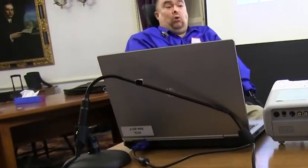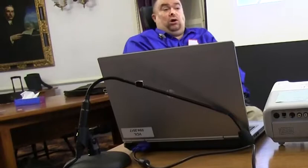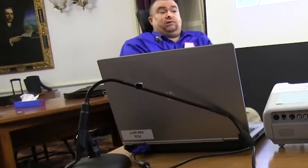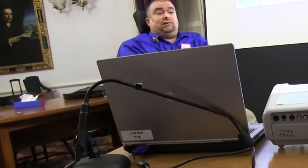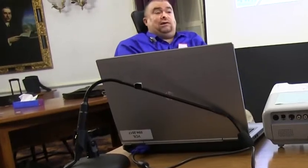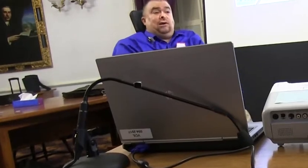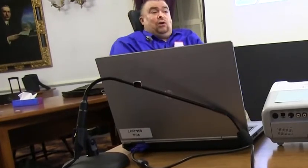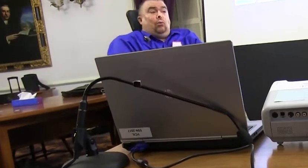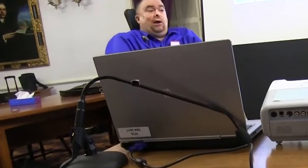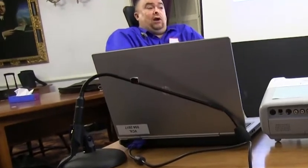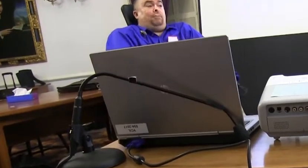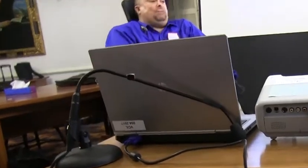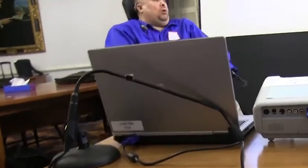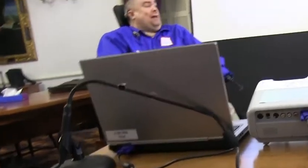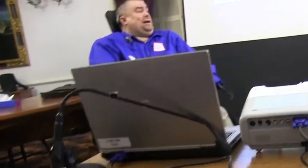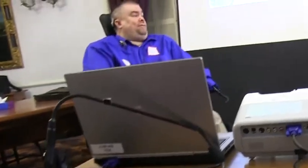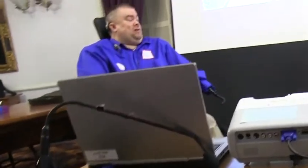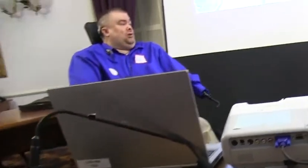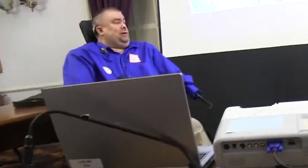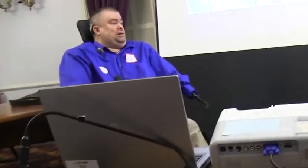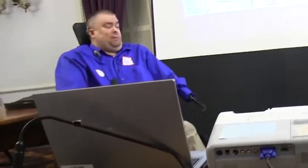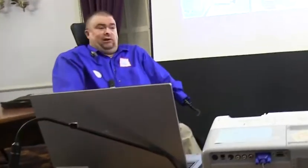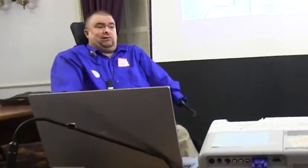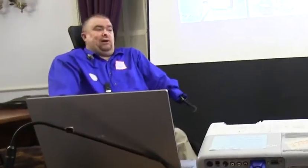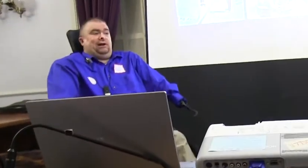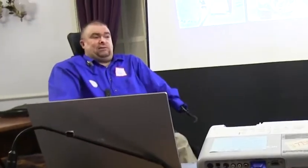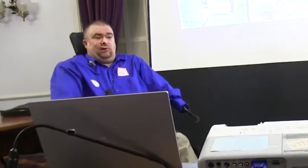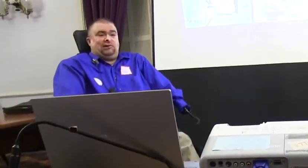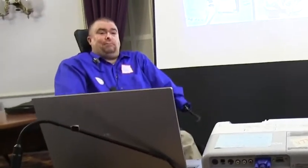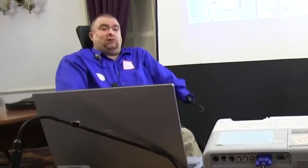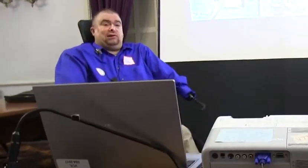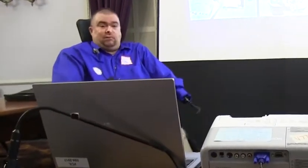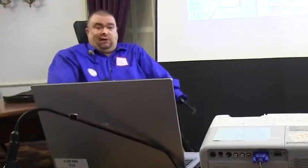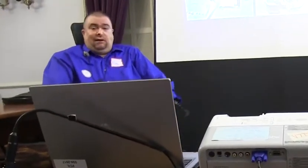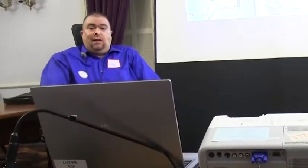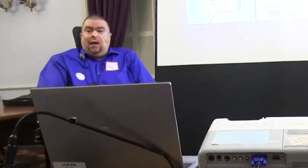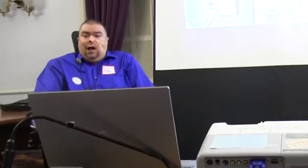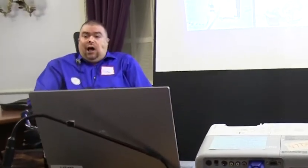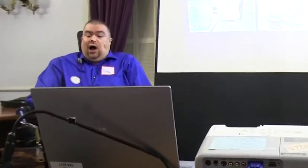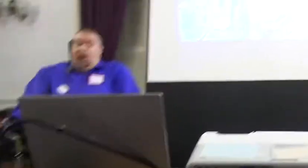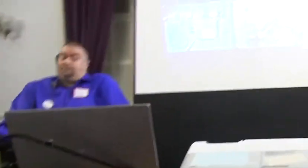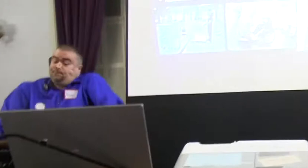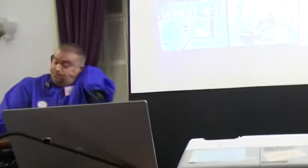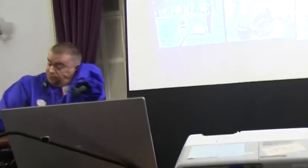climbing walls where people with physical disabilities or any disabilities can participate.